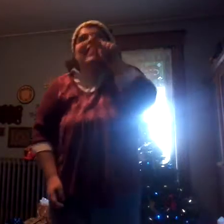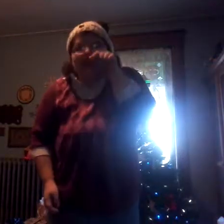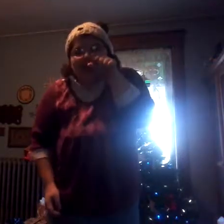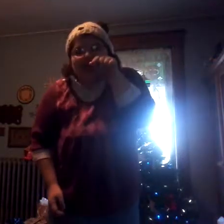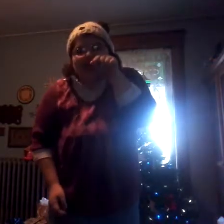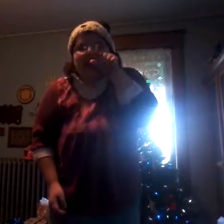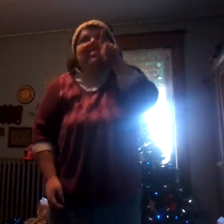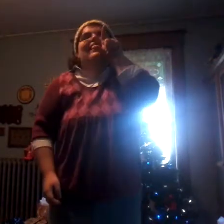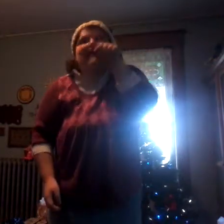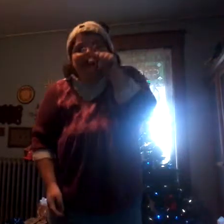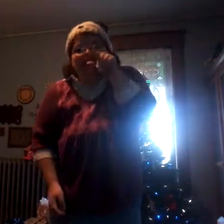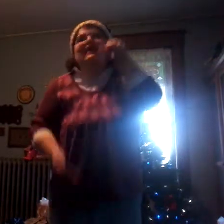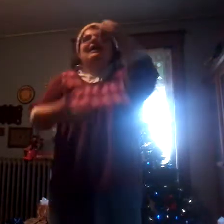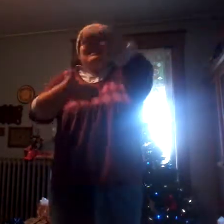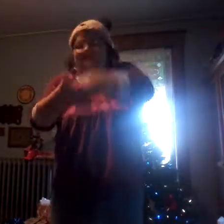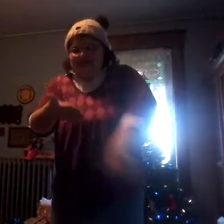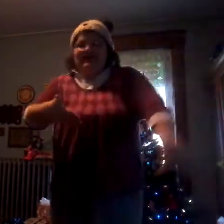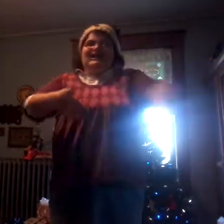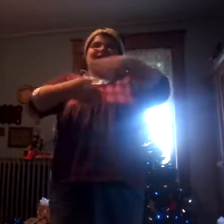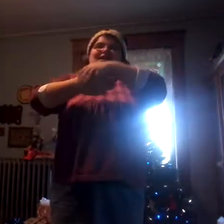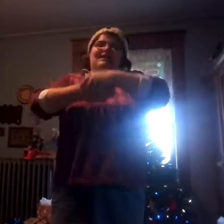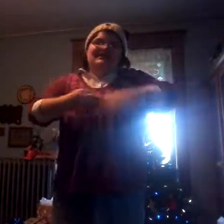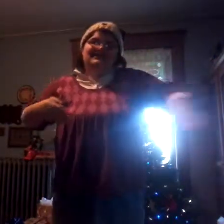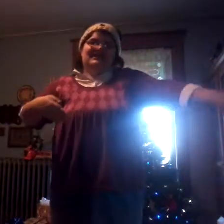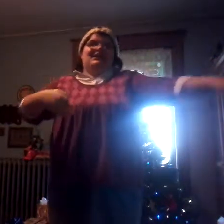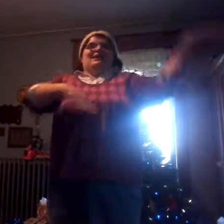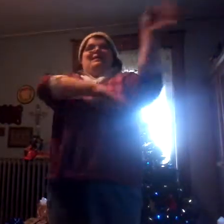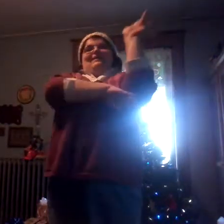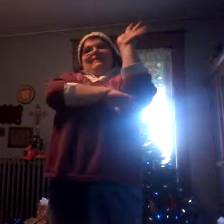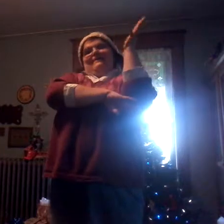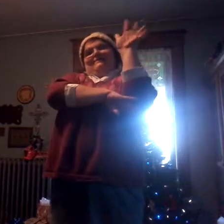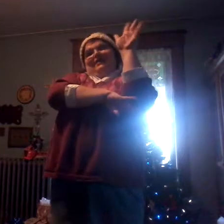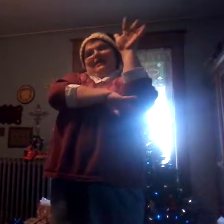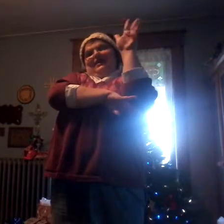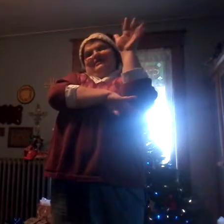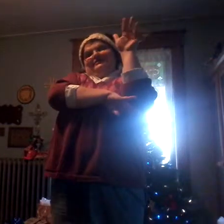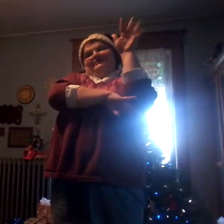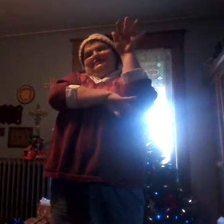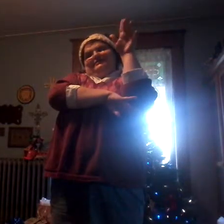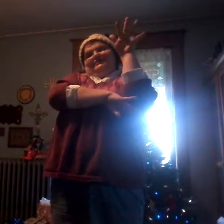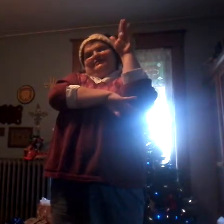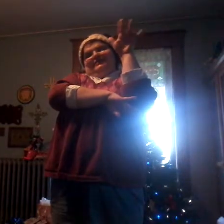and a partridge in a pear On twelfth day